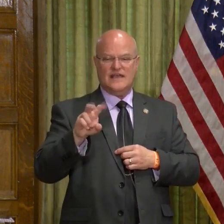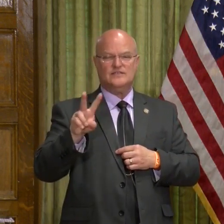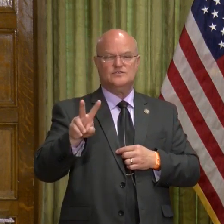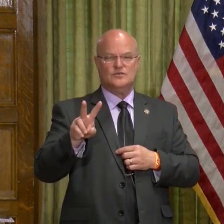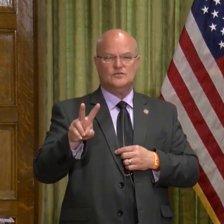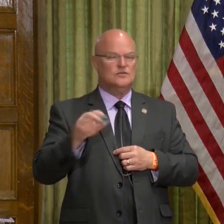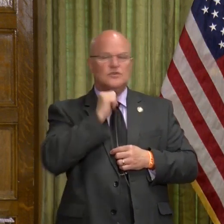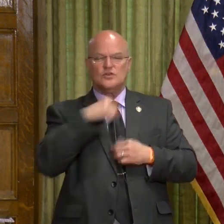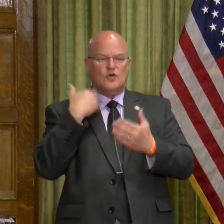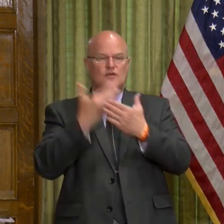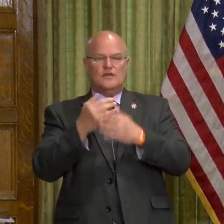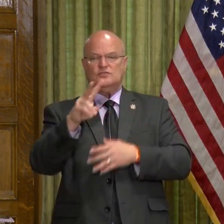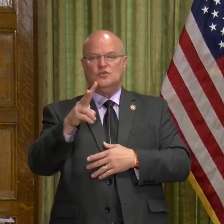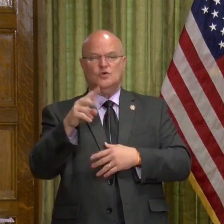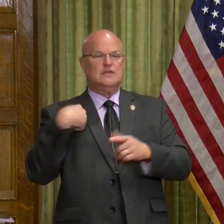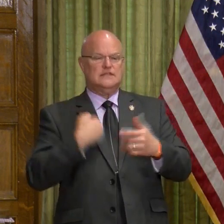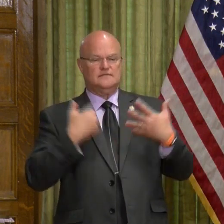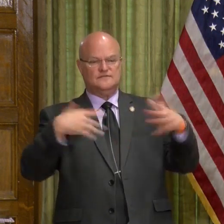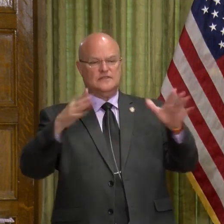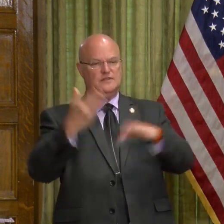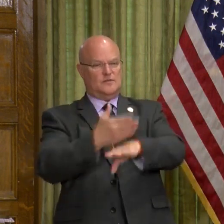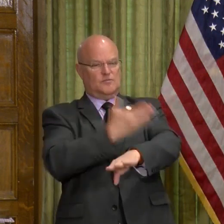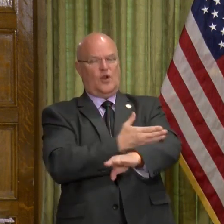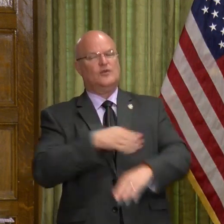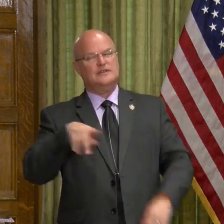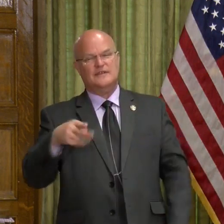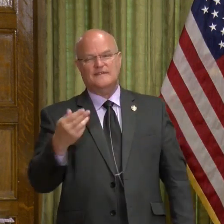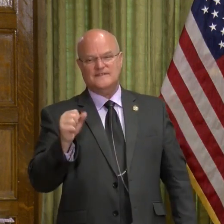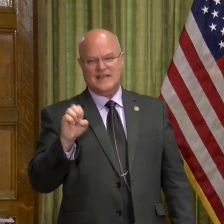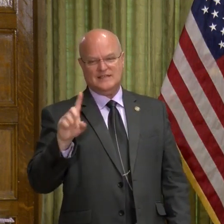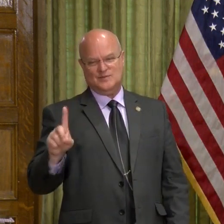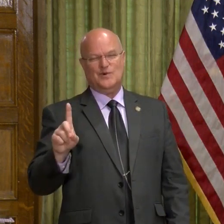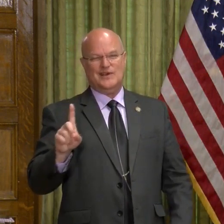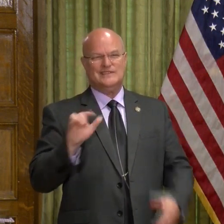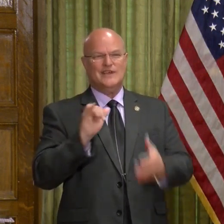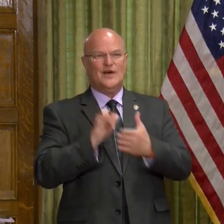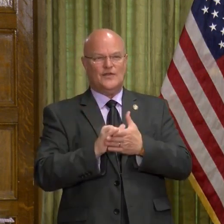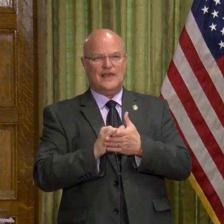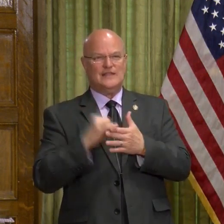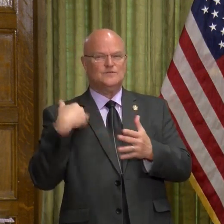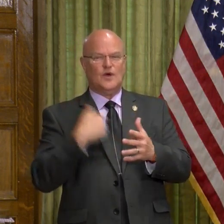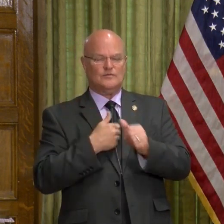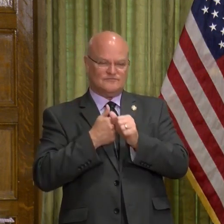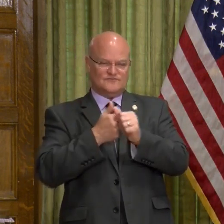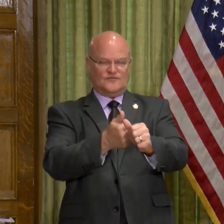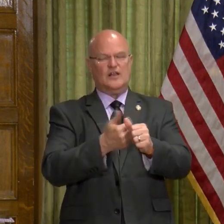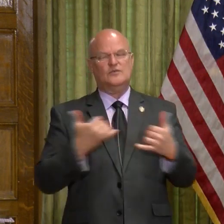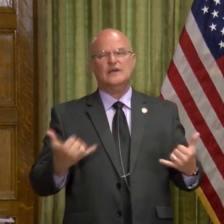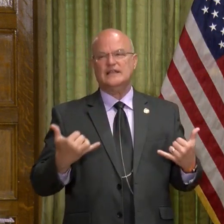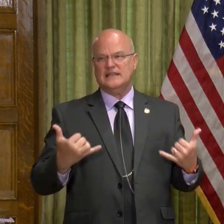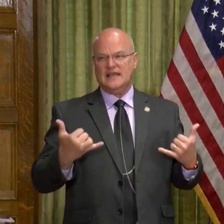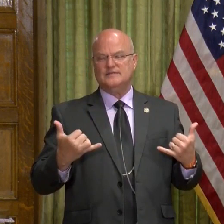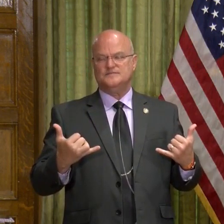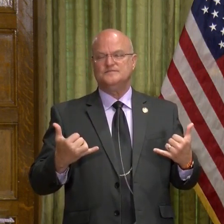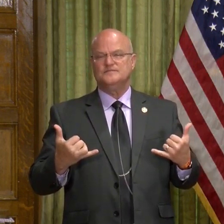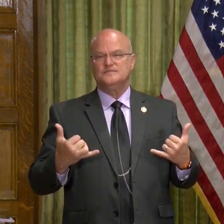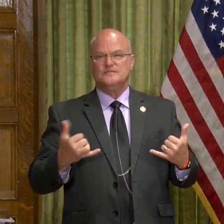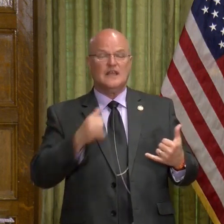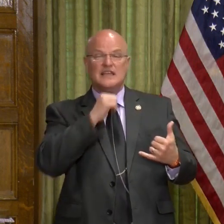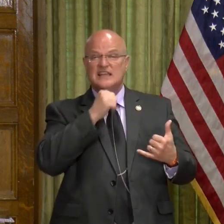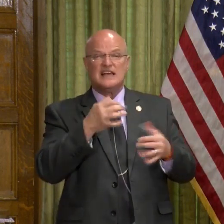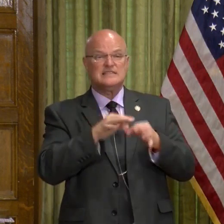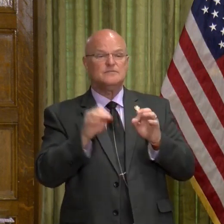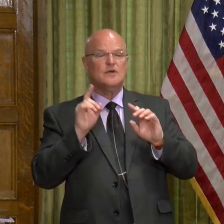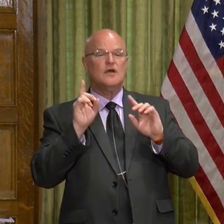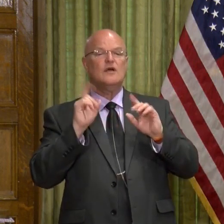go to phase two unless we're making the progress. And so that's the kind of discipline that we'd probably exercise would be not